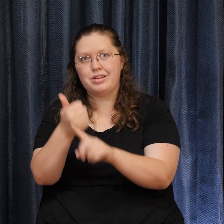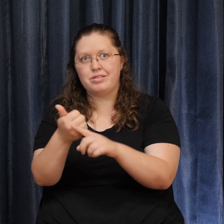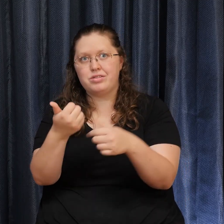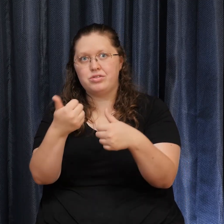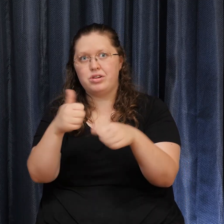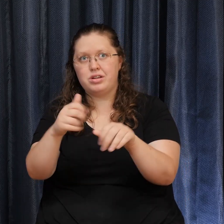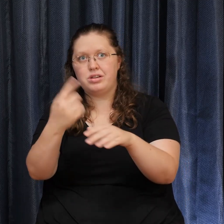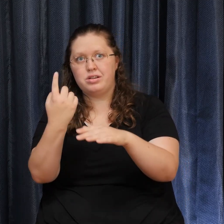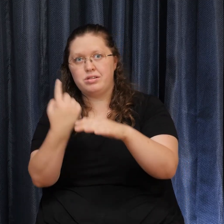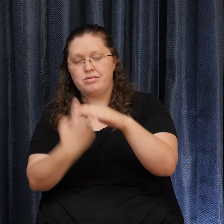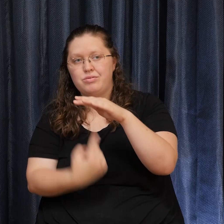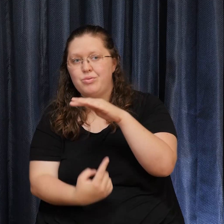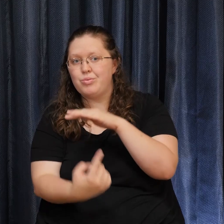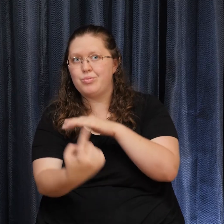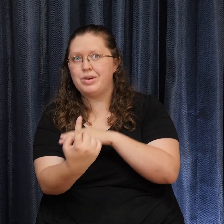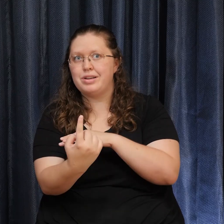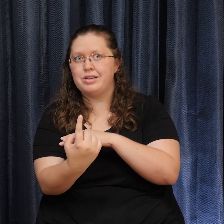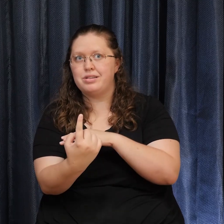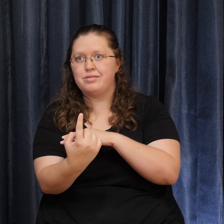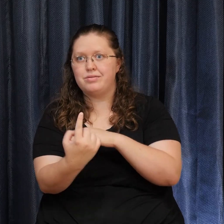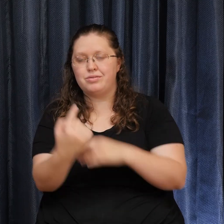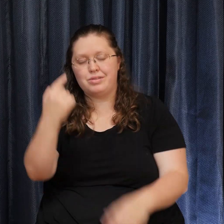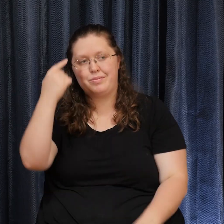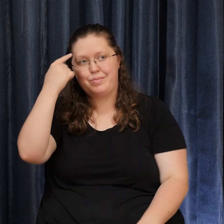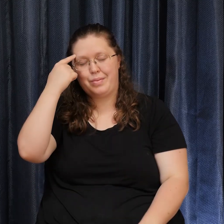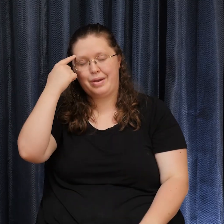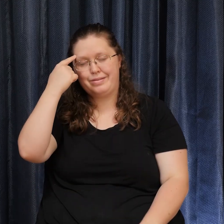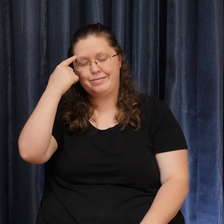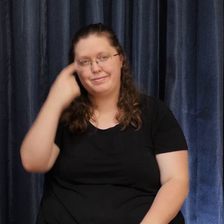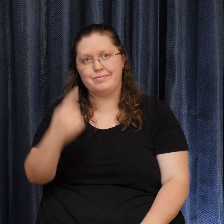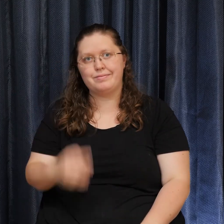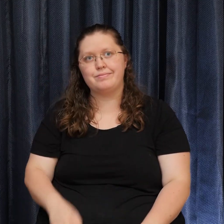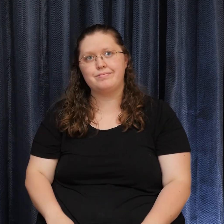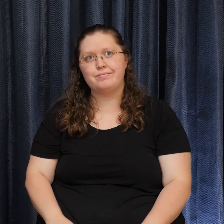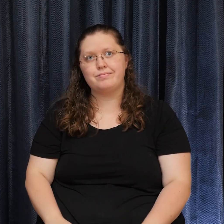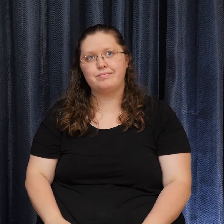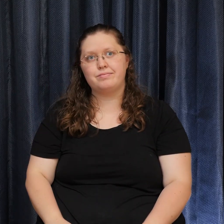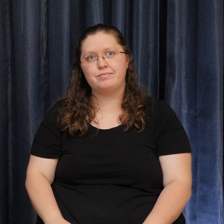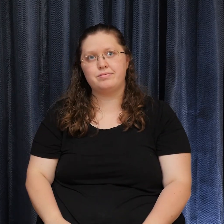the screen of the mind, keeping you in a maze of searching.